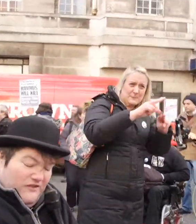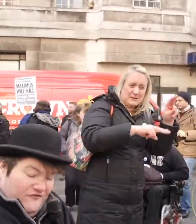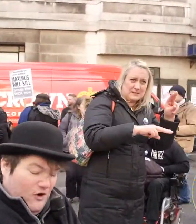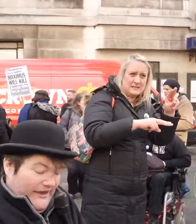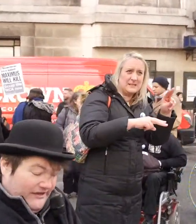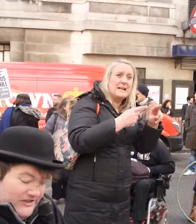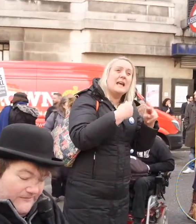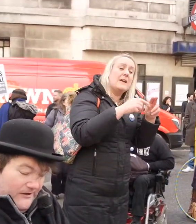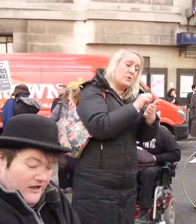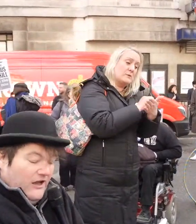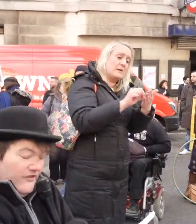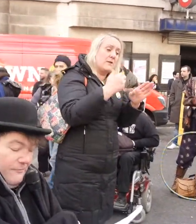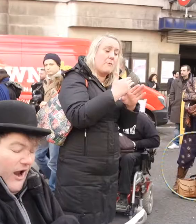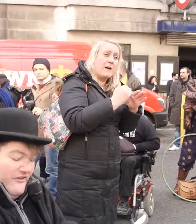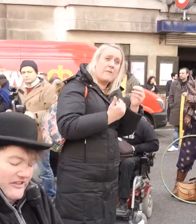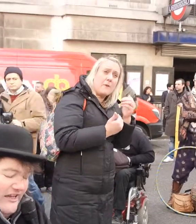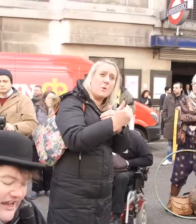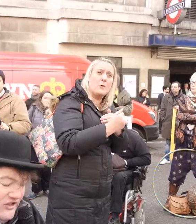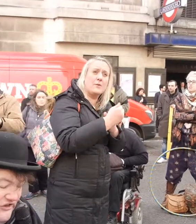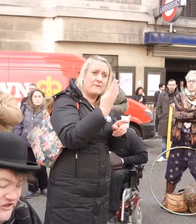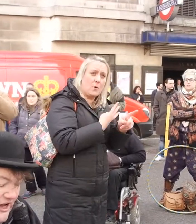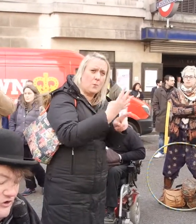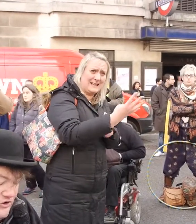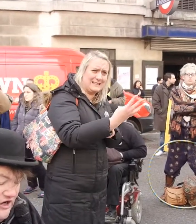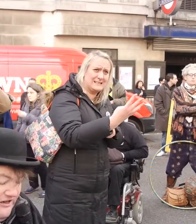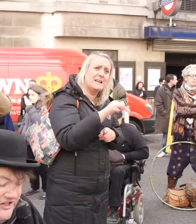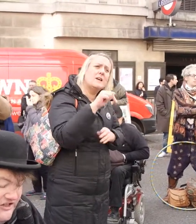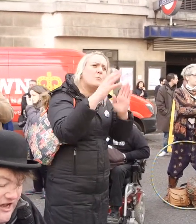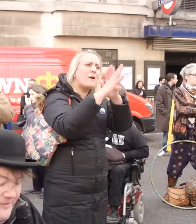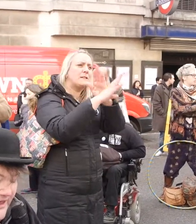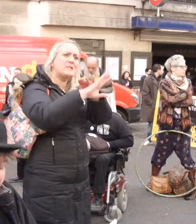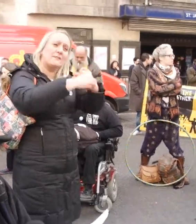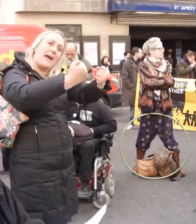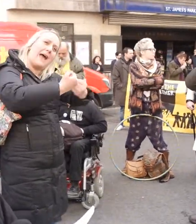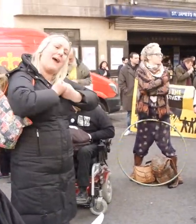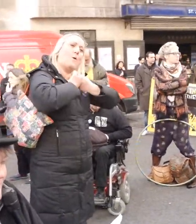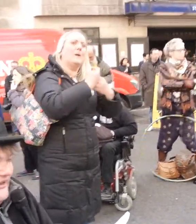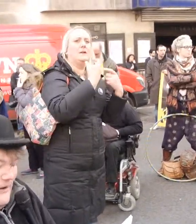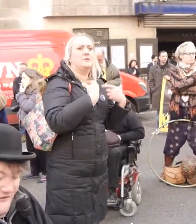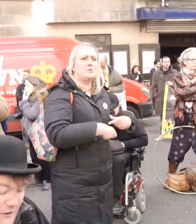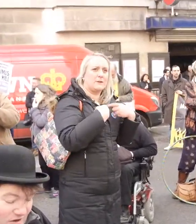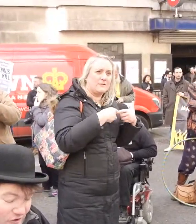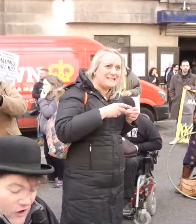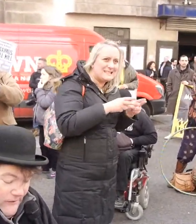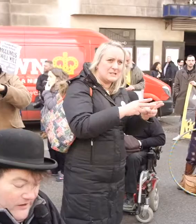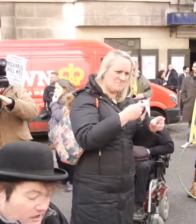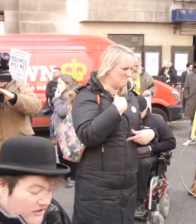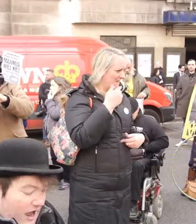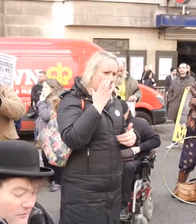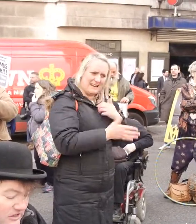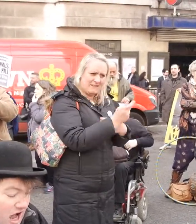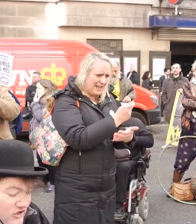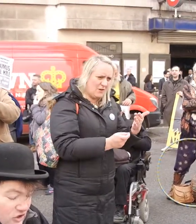for more than four weeks. The privatisation of the social security system isn't something we voted for.